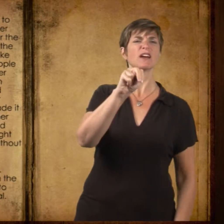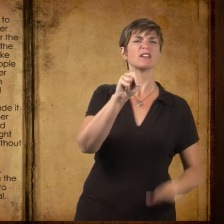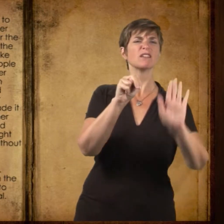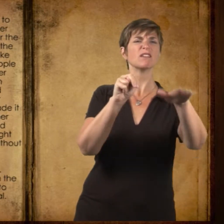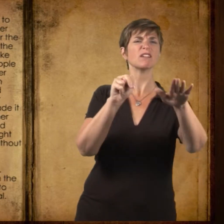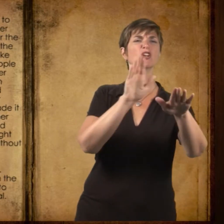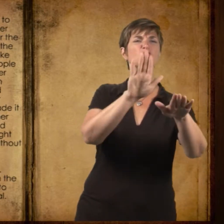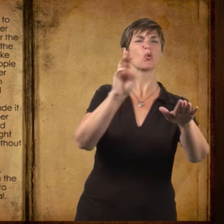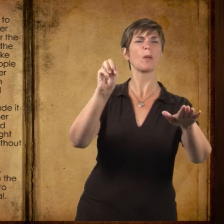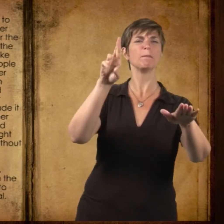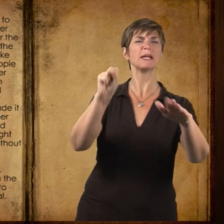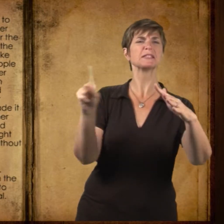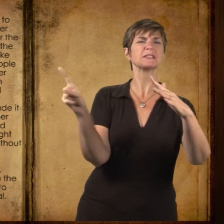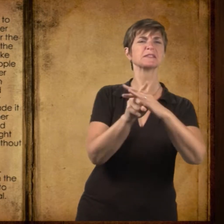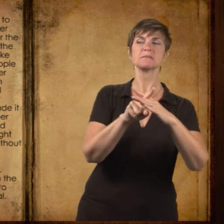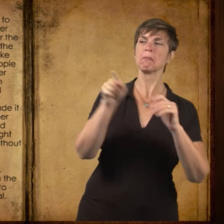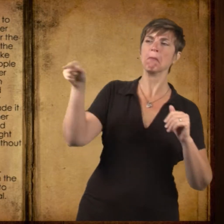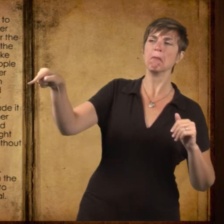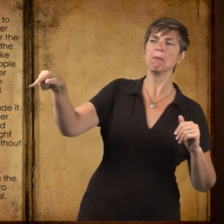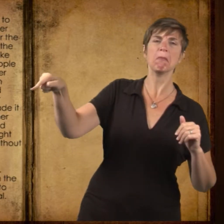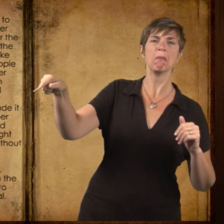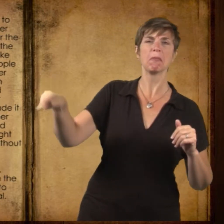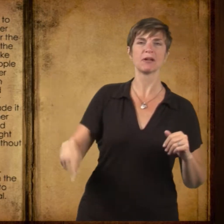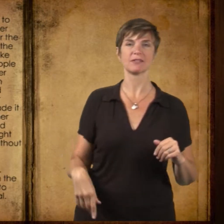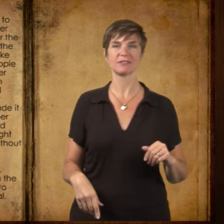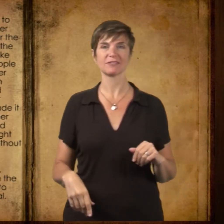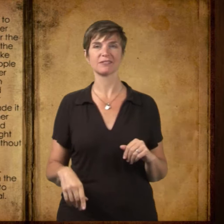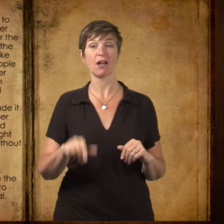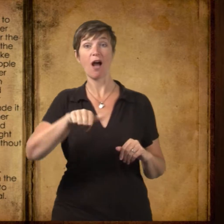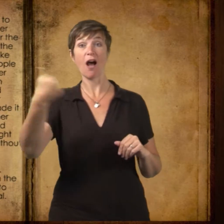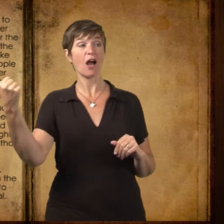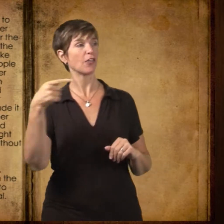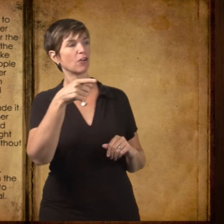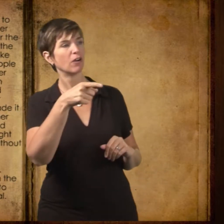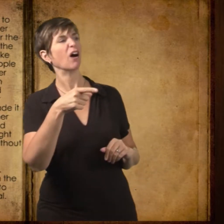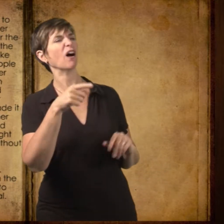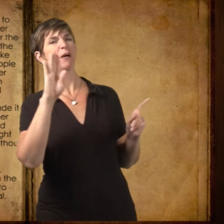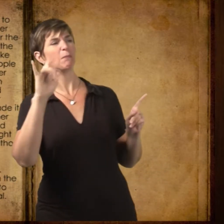Here comes your Mrs. Hutchinson and, Bill, she made it after all.